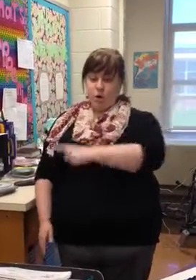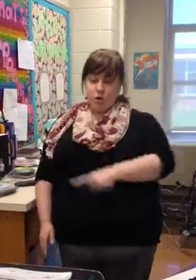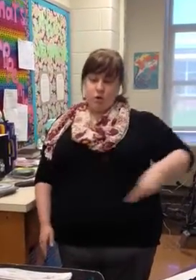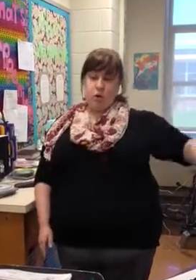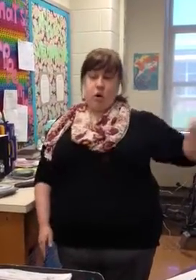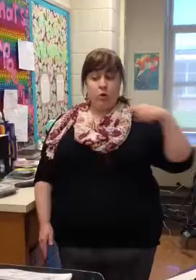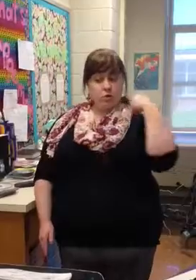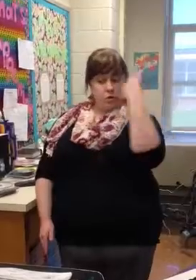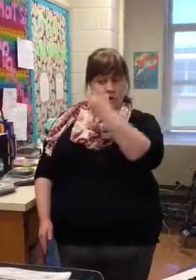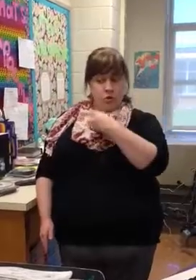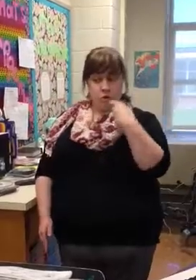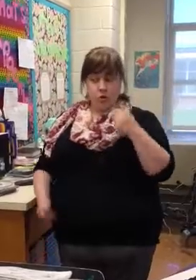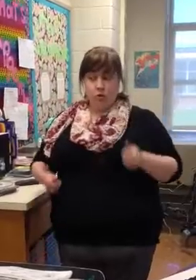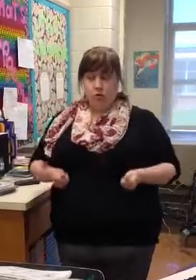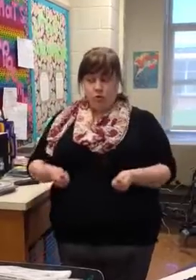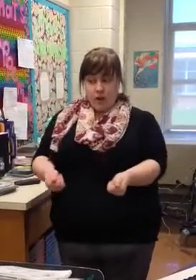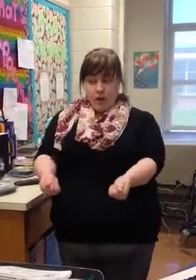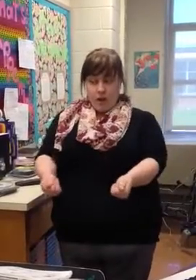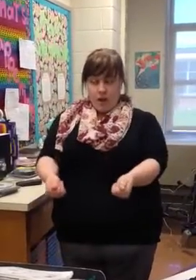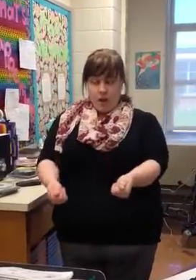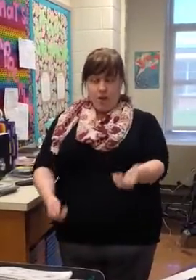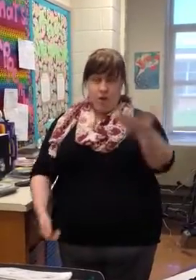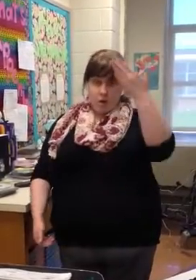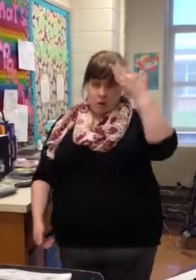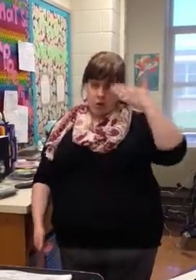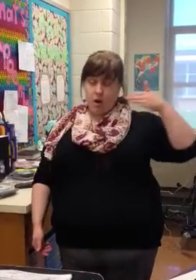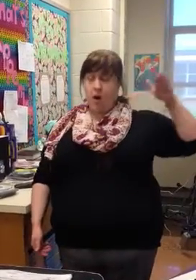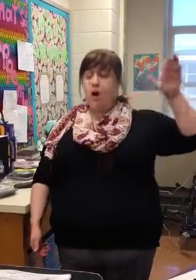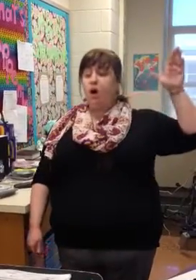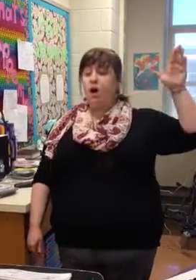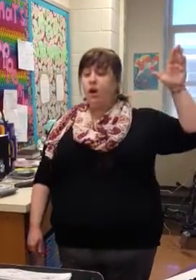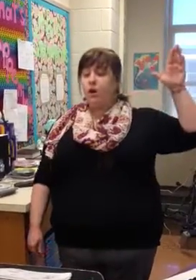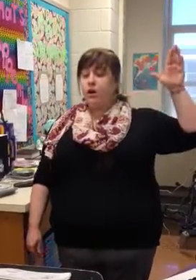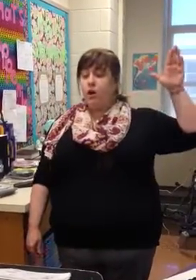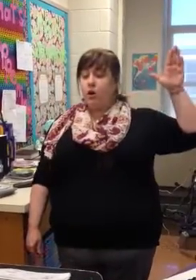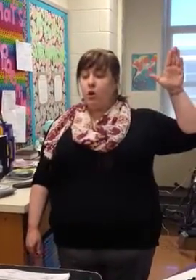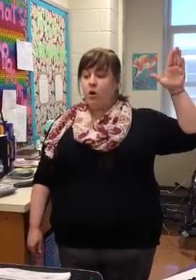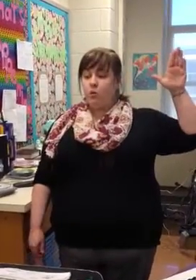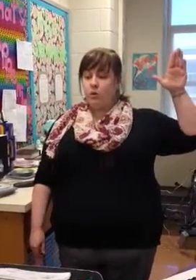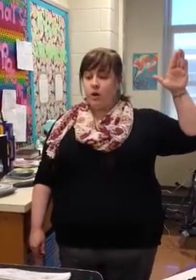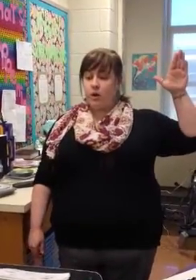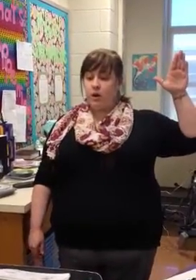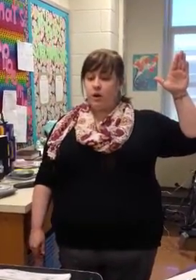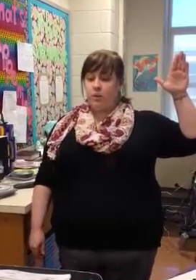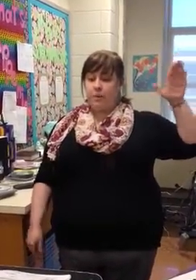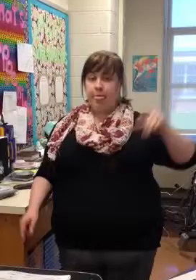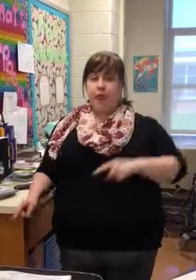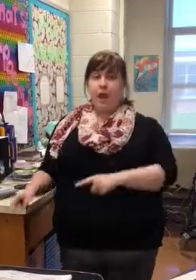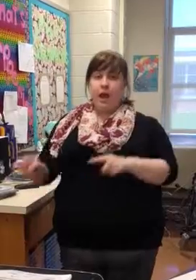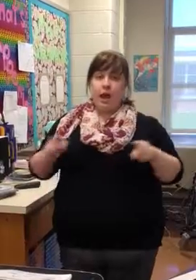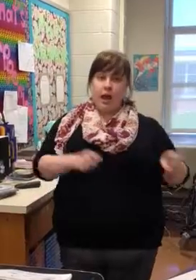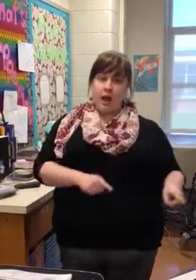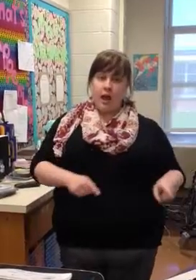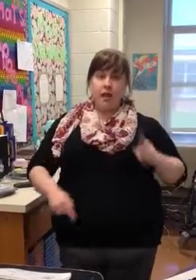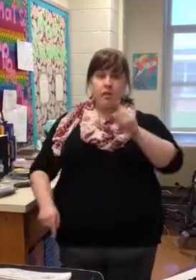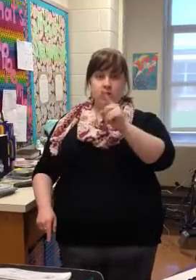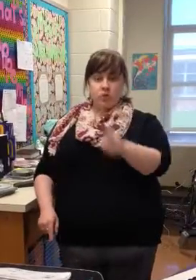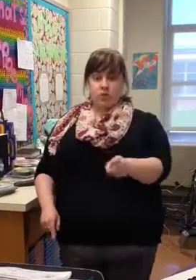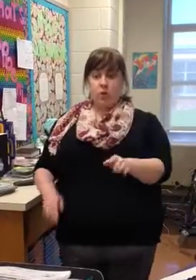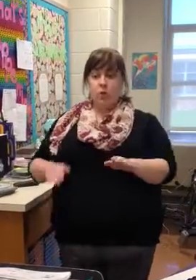those who follow on the way As you